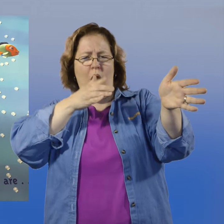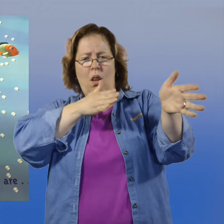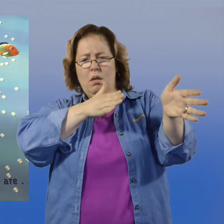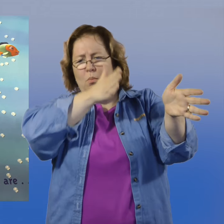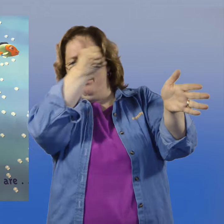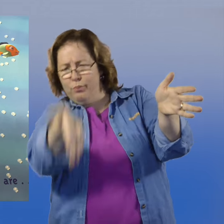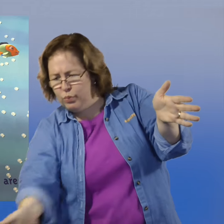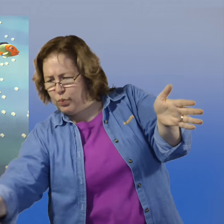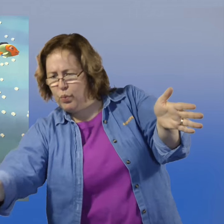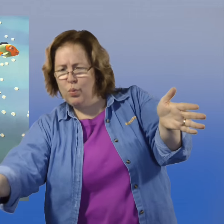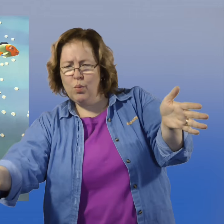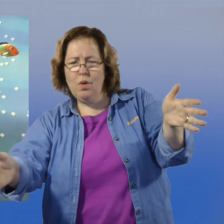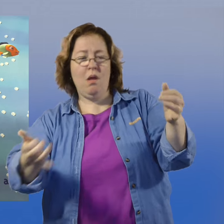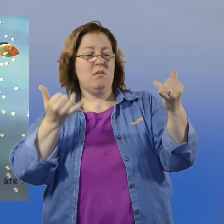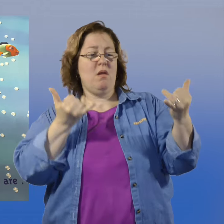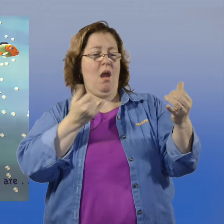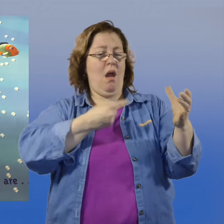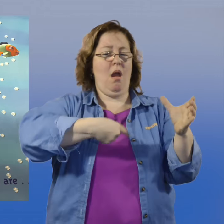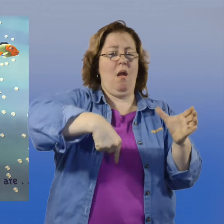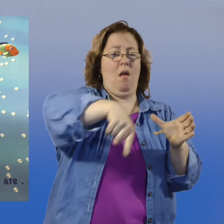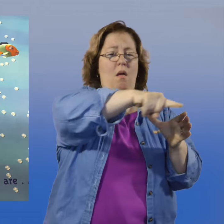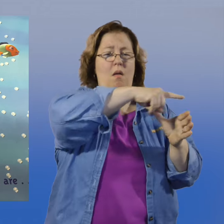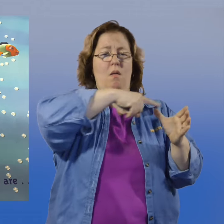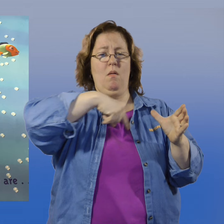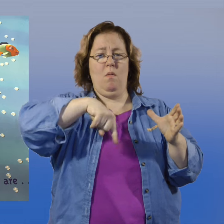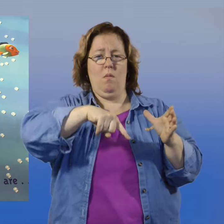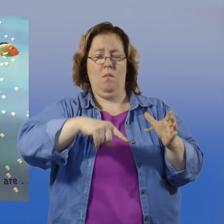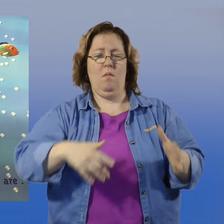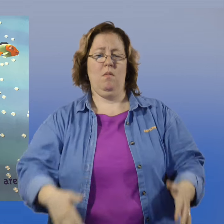Ten dives down and now there are